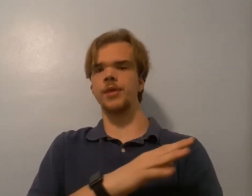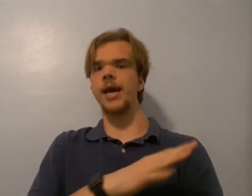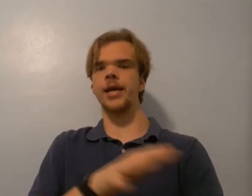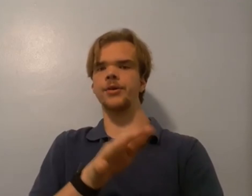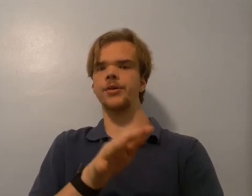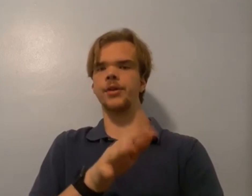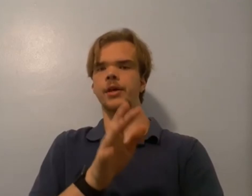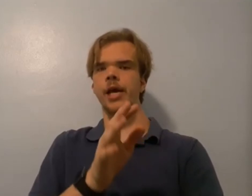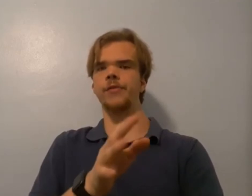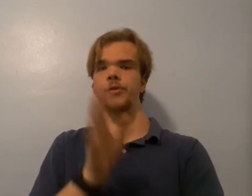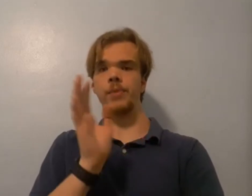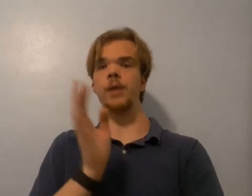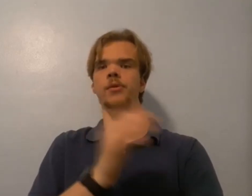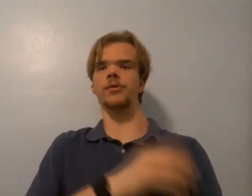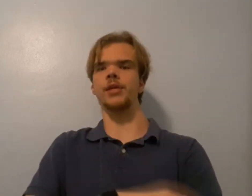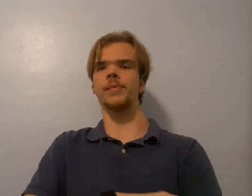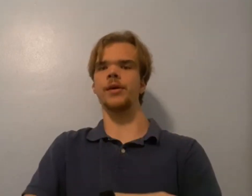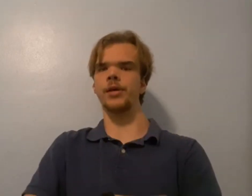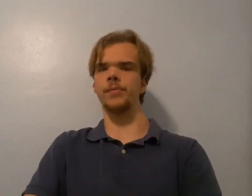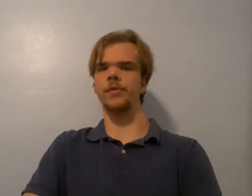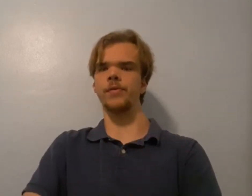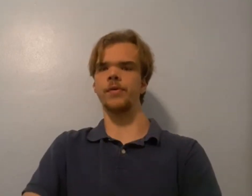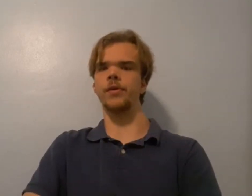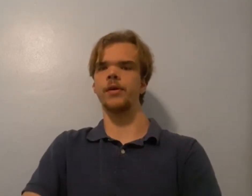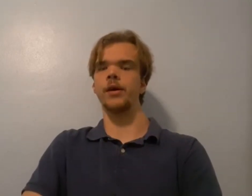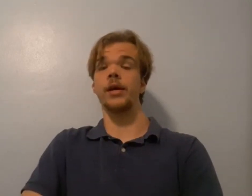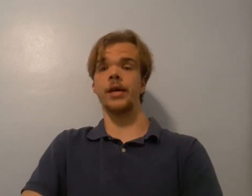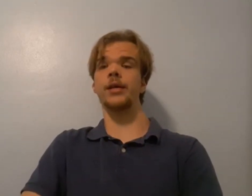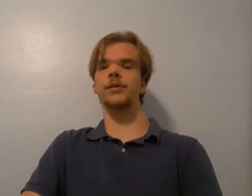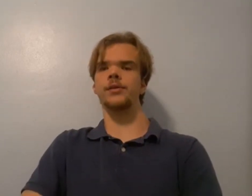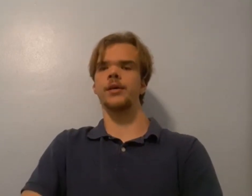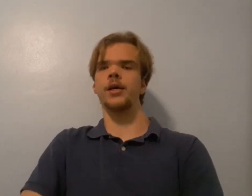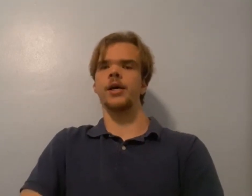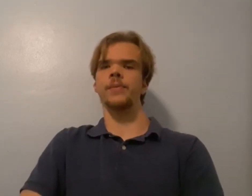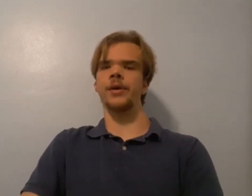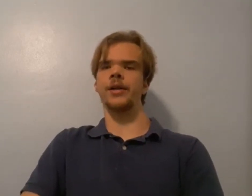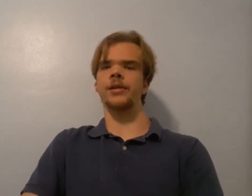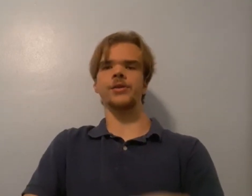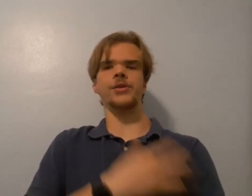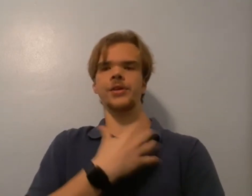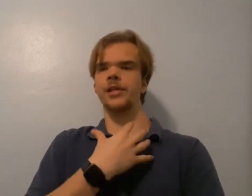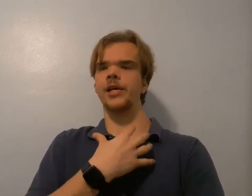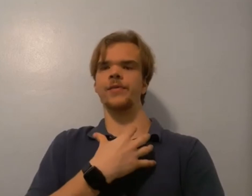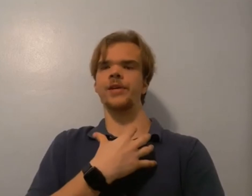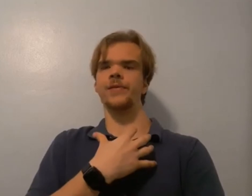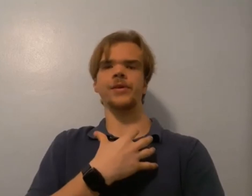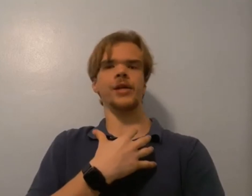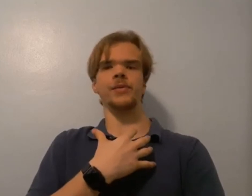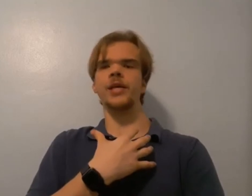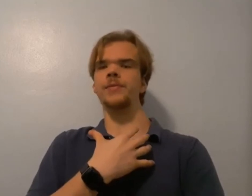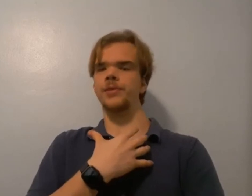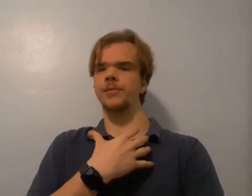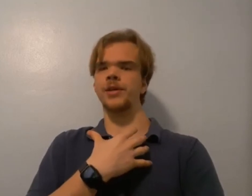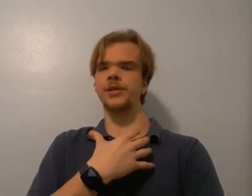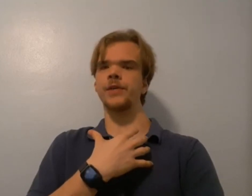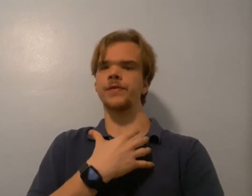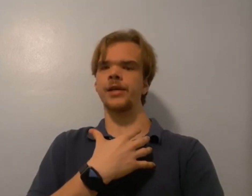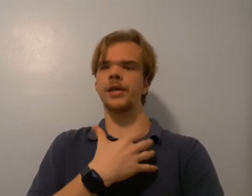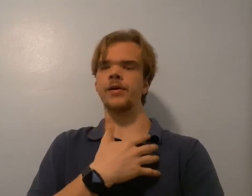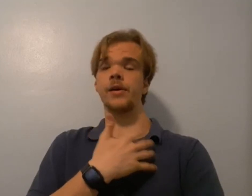most accurate thing ever published about him before. It is, but there's still a of info that I'm keeping to myself for now,